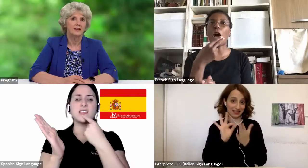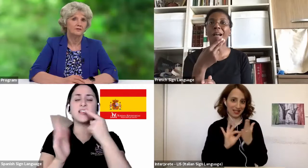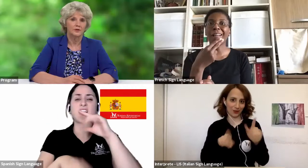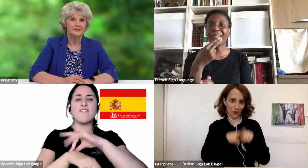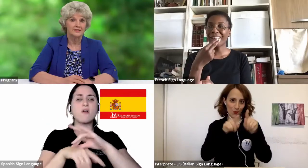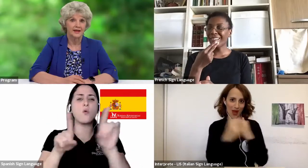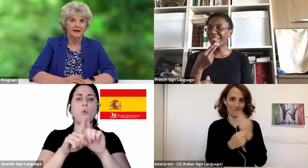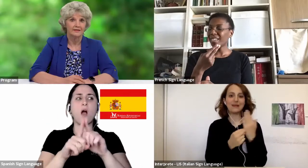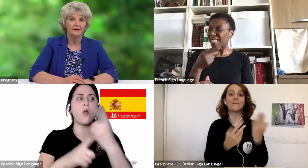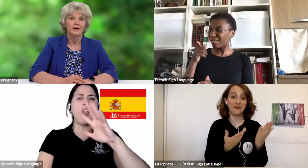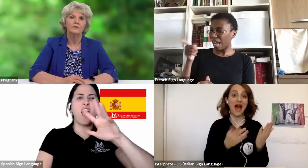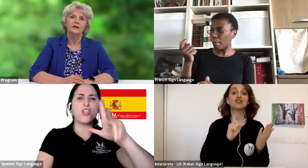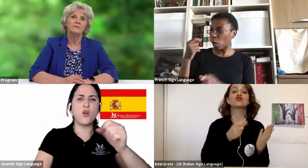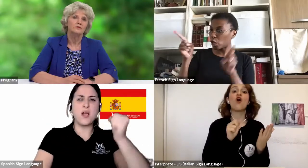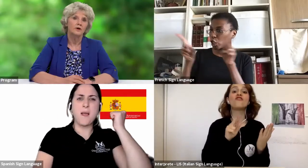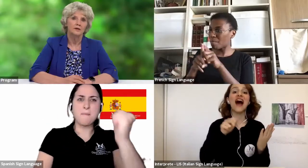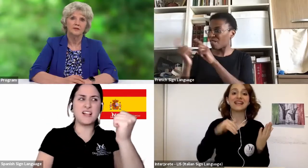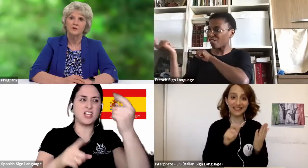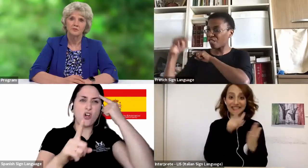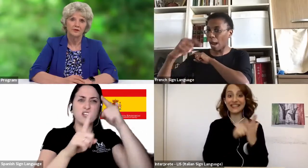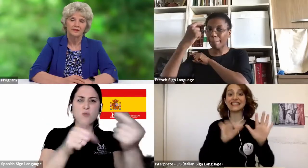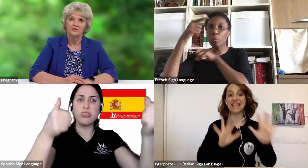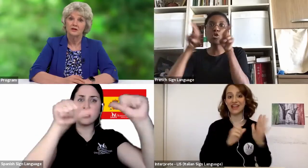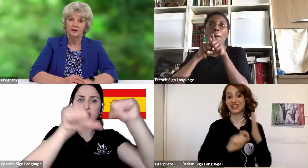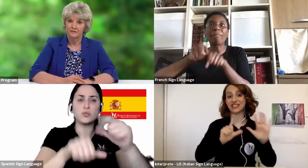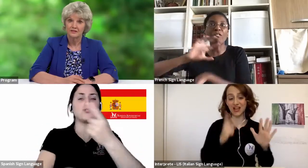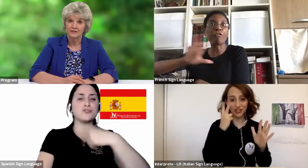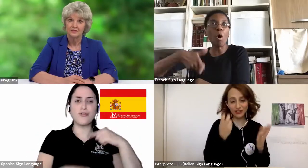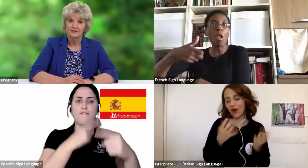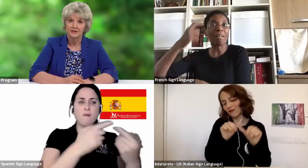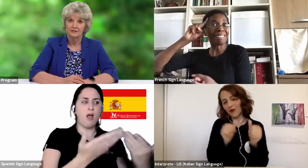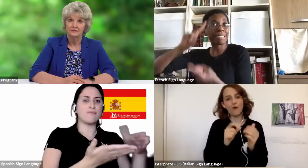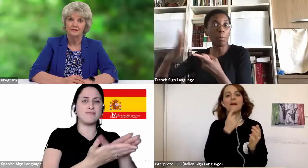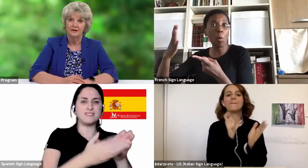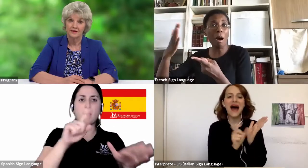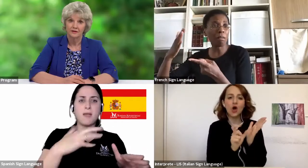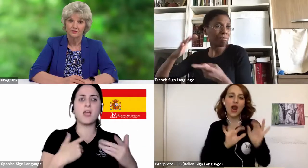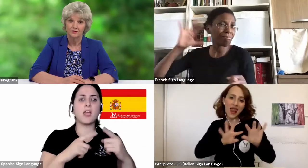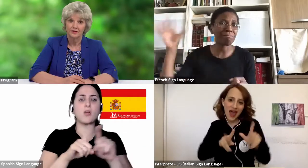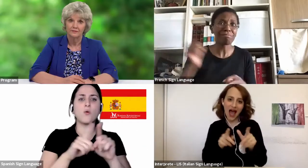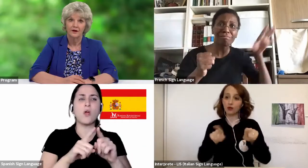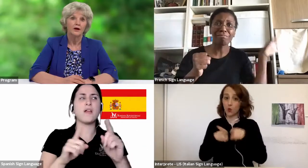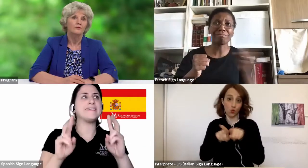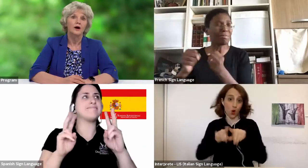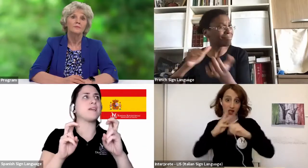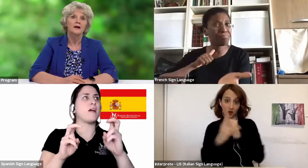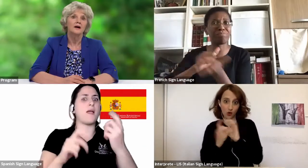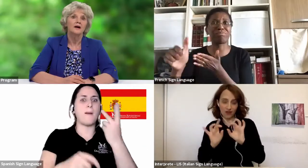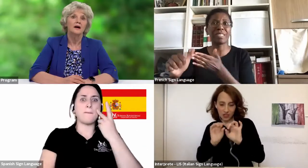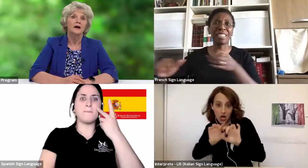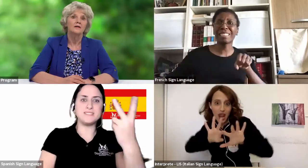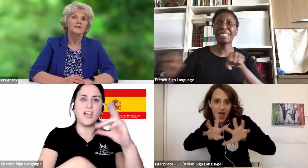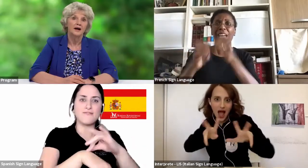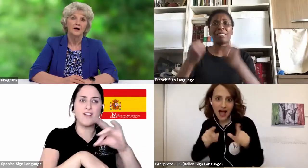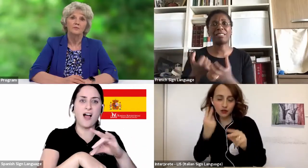lost loved ones to death, we have been robbed of the privilege of visiting the sick and the elderly, robbed